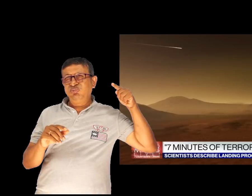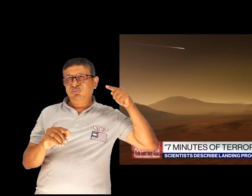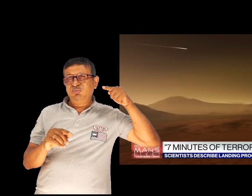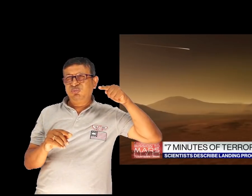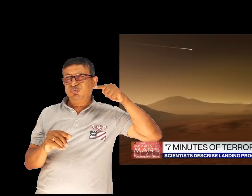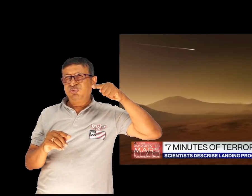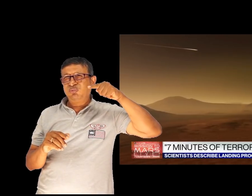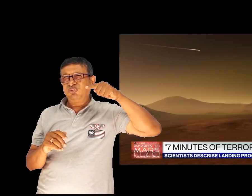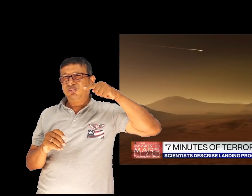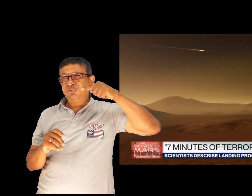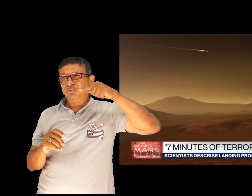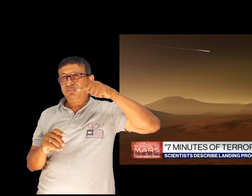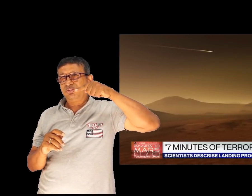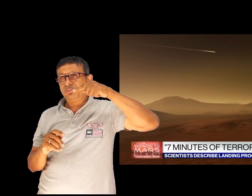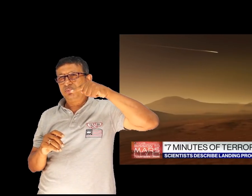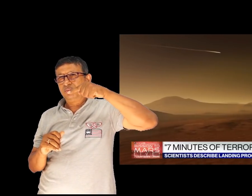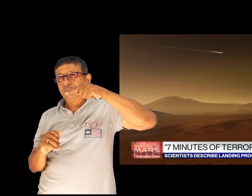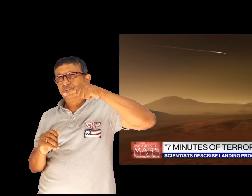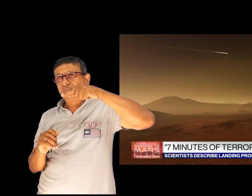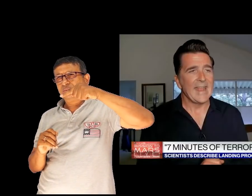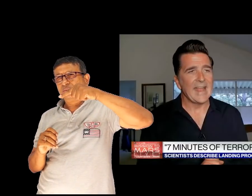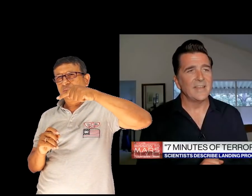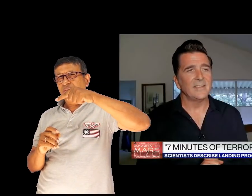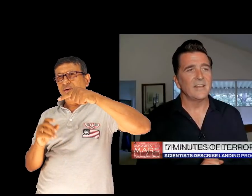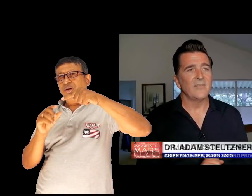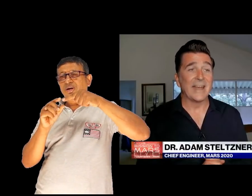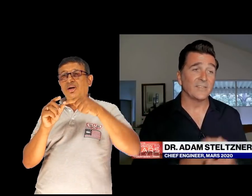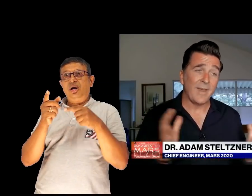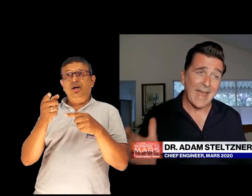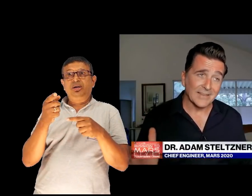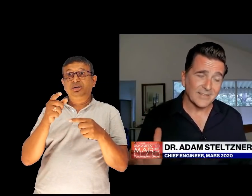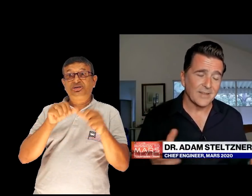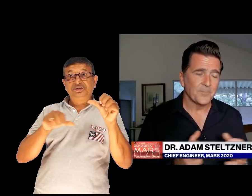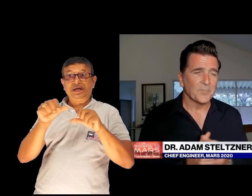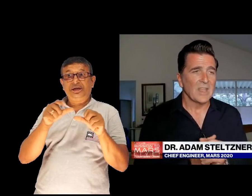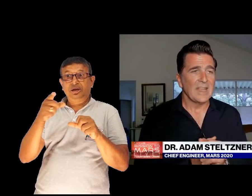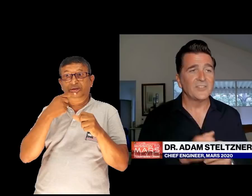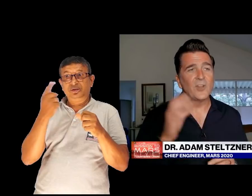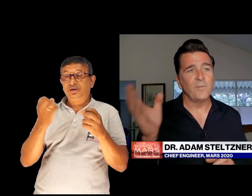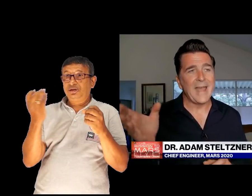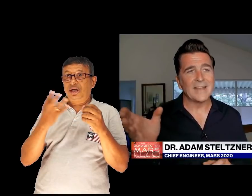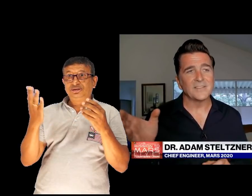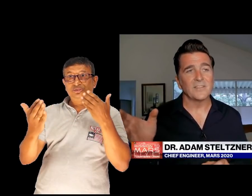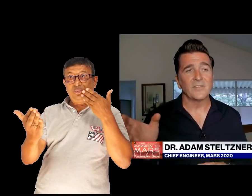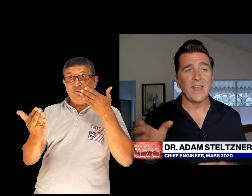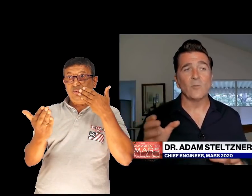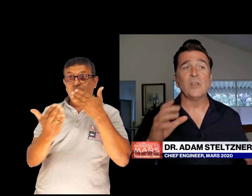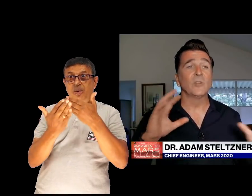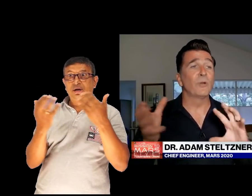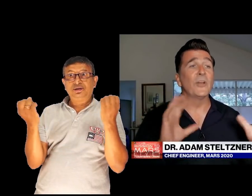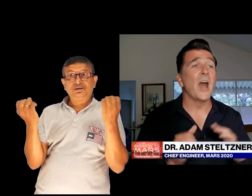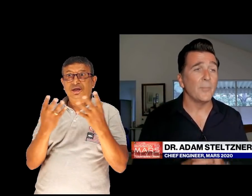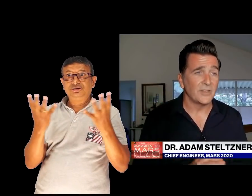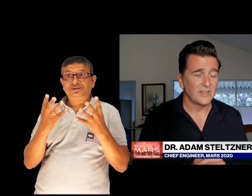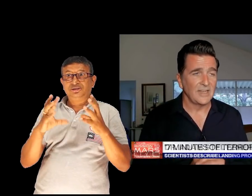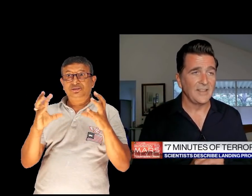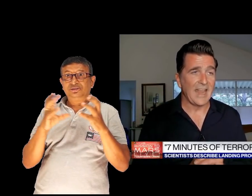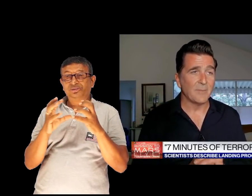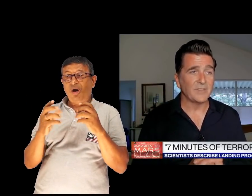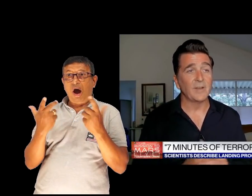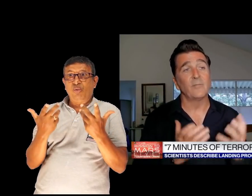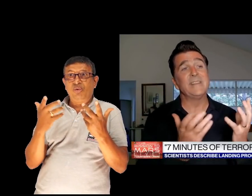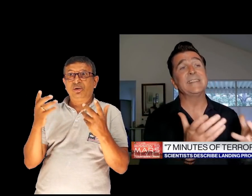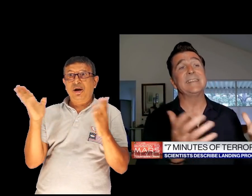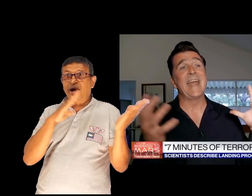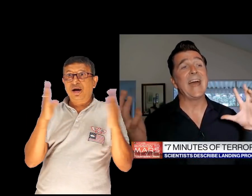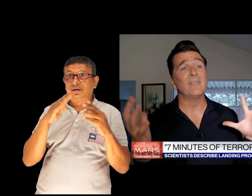around 12 to 13 000 miles per hour and that's fast it's so fast that we could burn up in